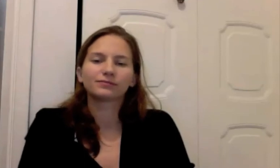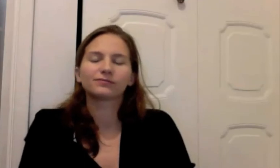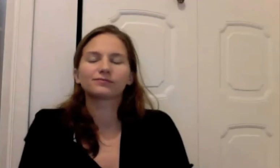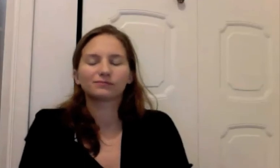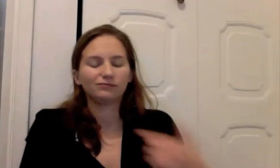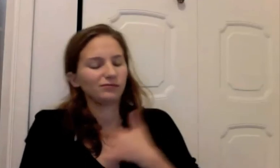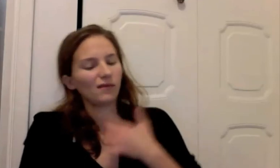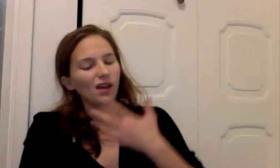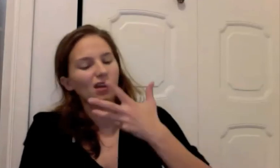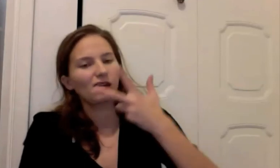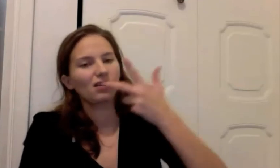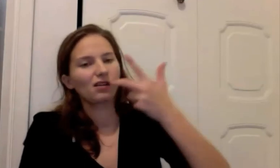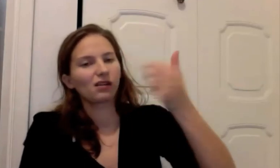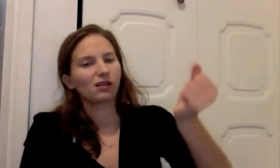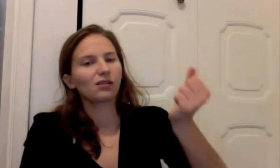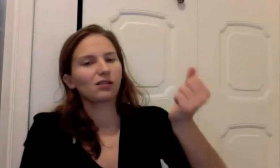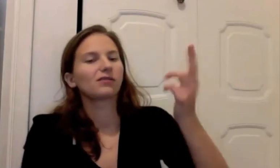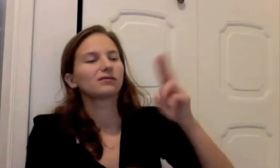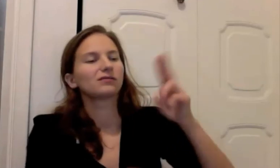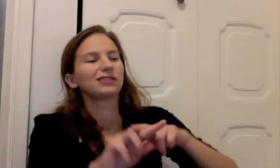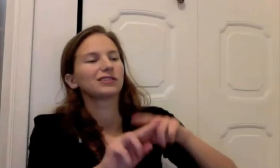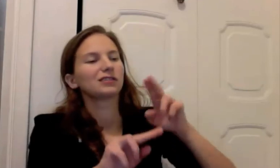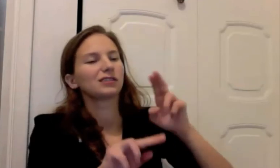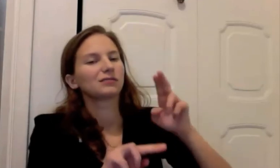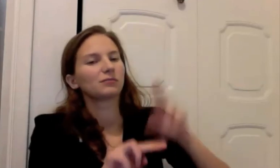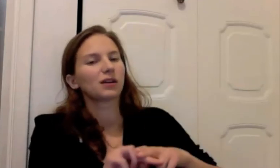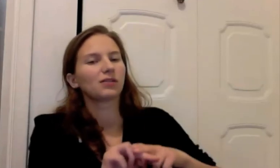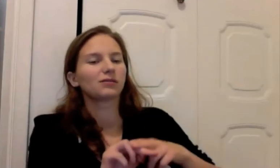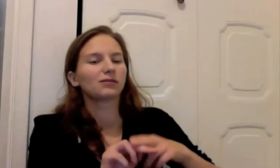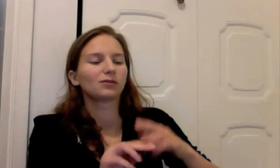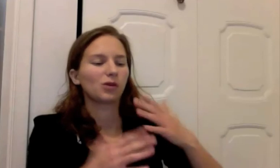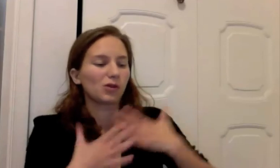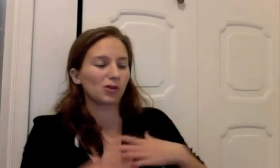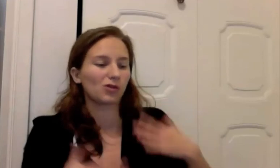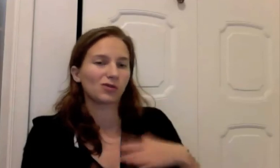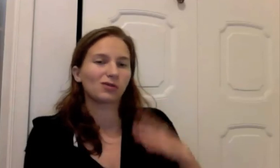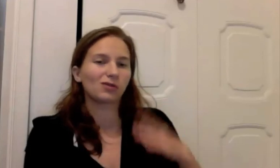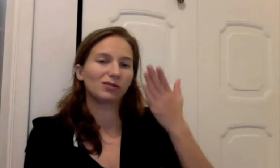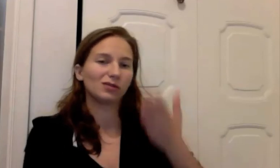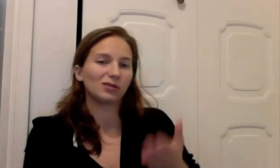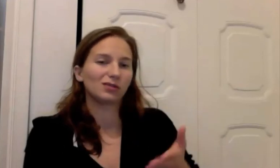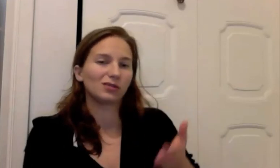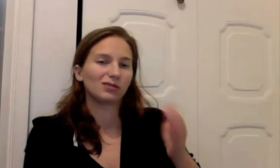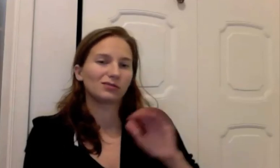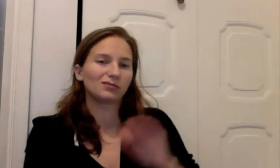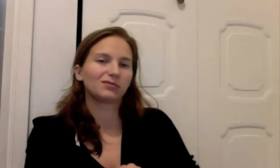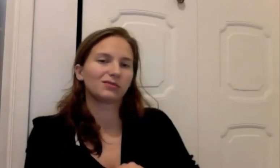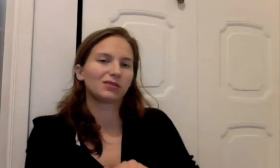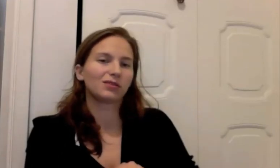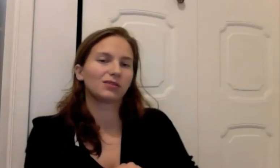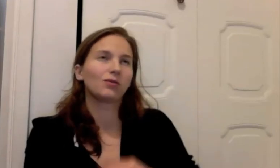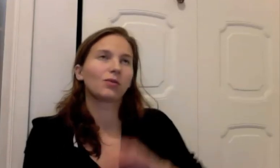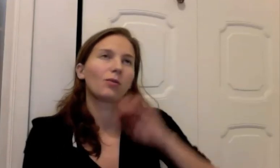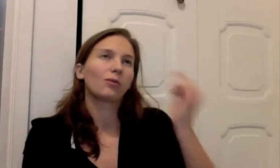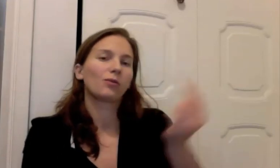So I'll go Sit on the floor Wearing your clothes